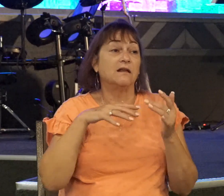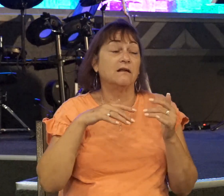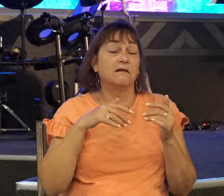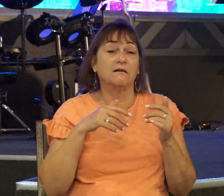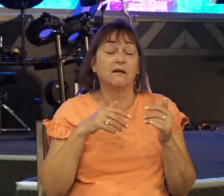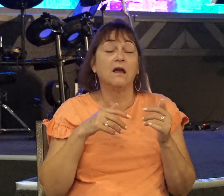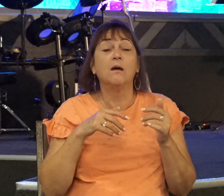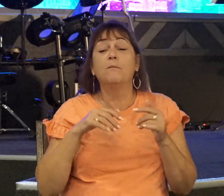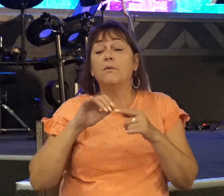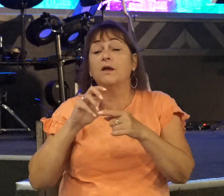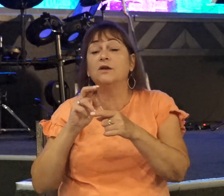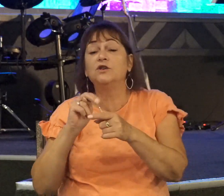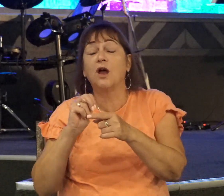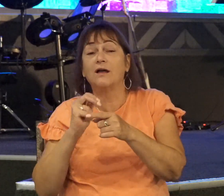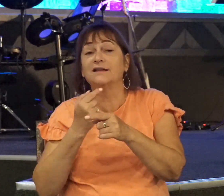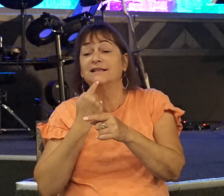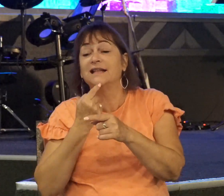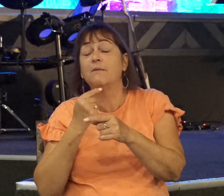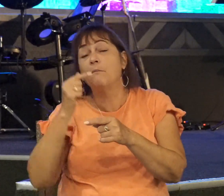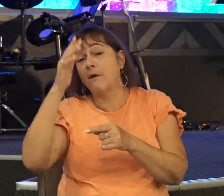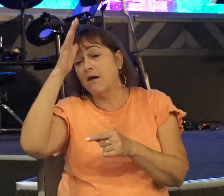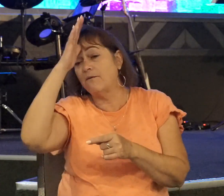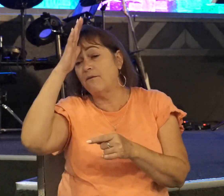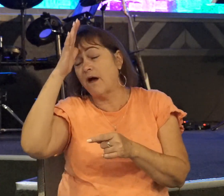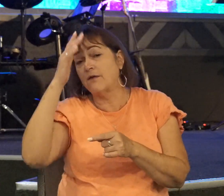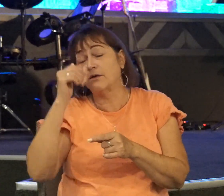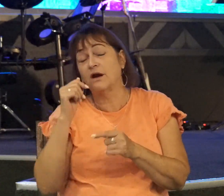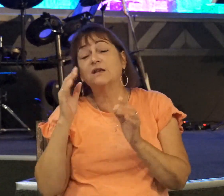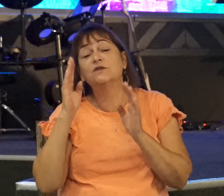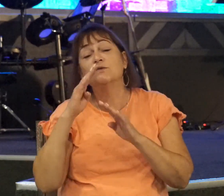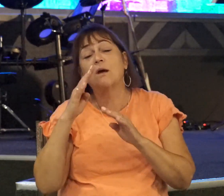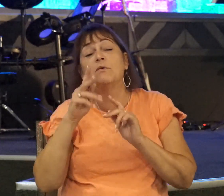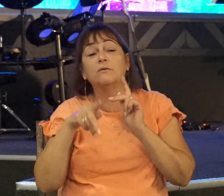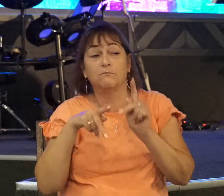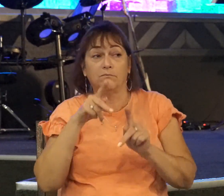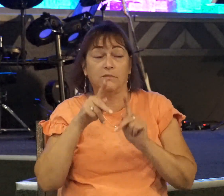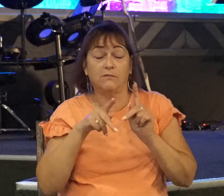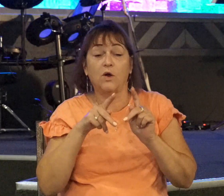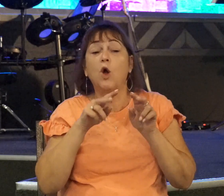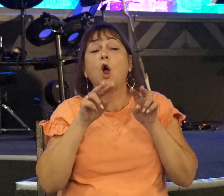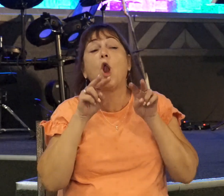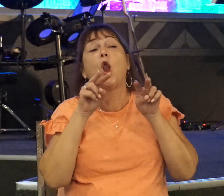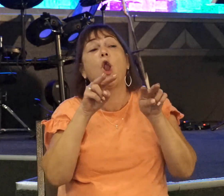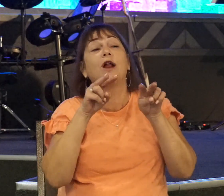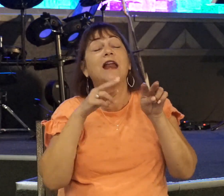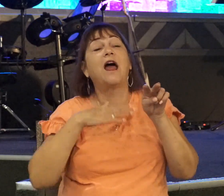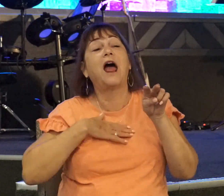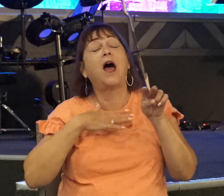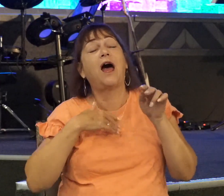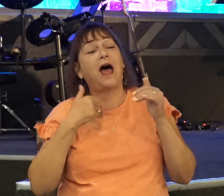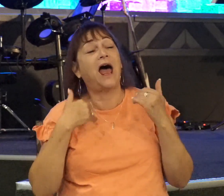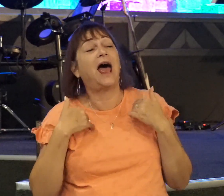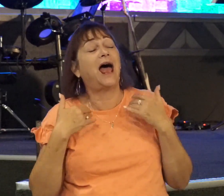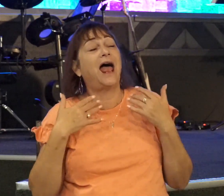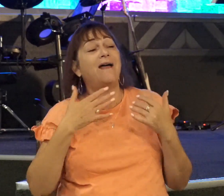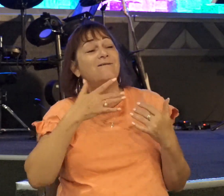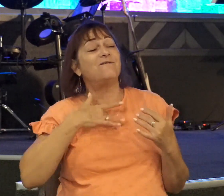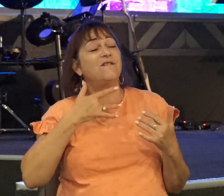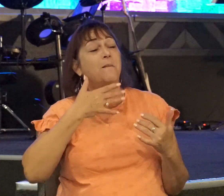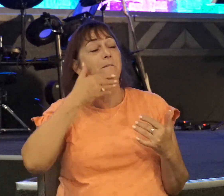said, My father has troubled the land. Look now how my countenance has brightened, because I tasted